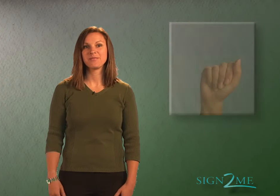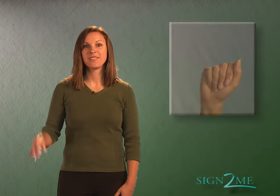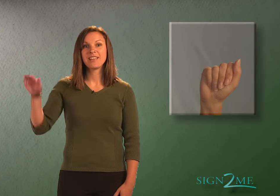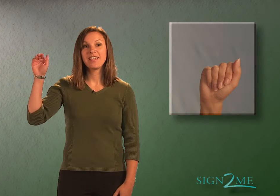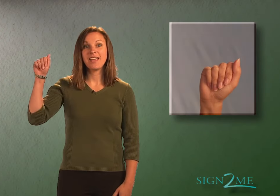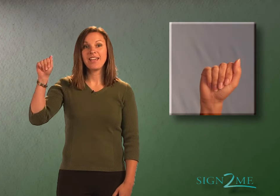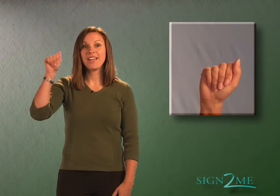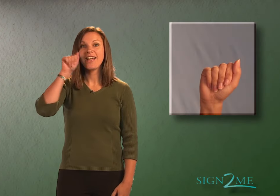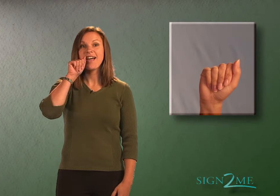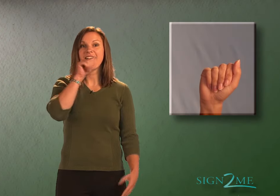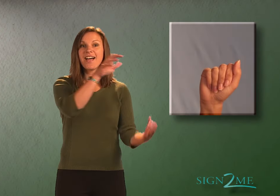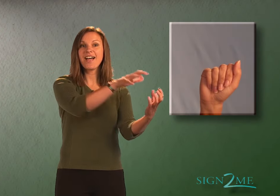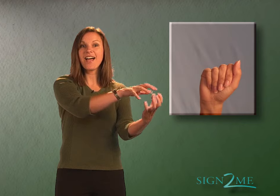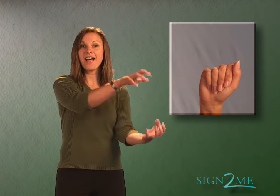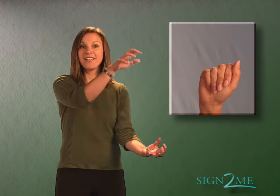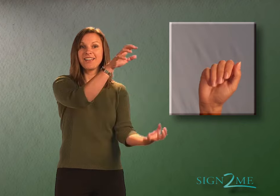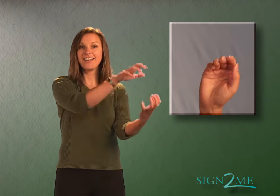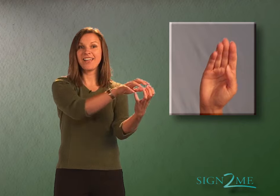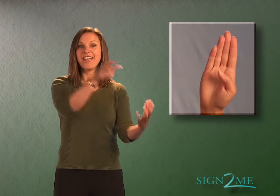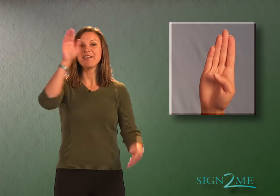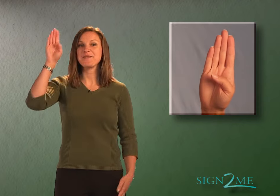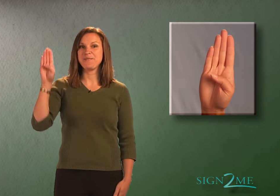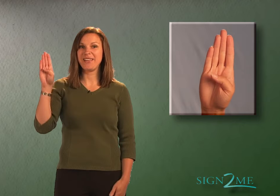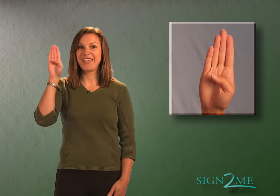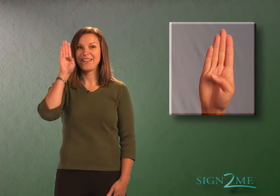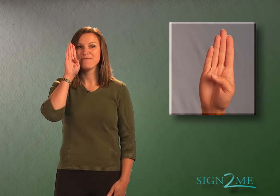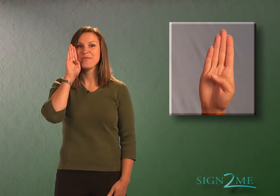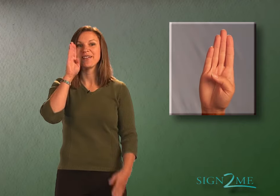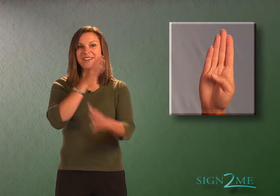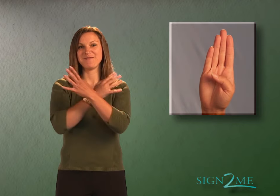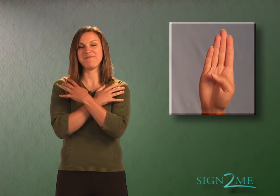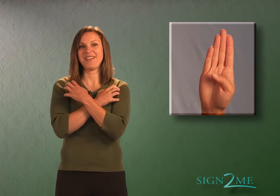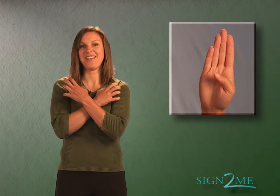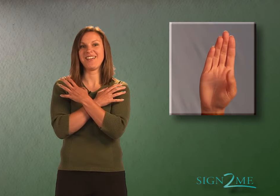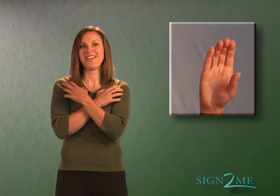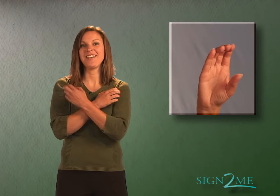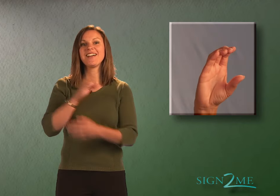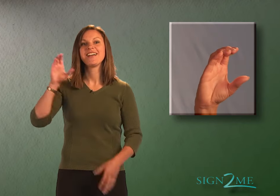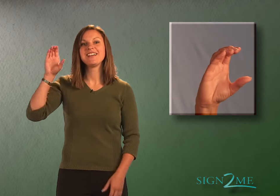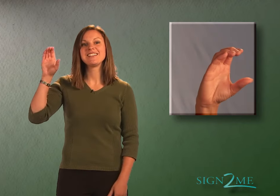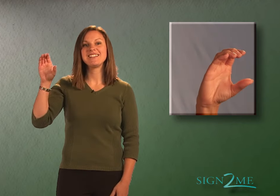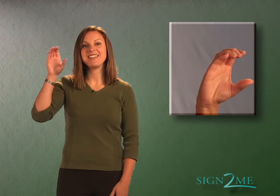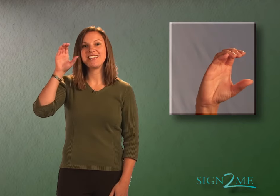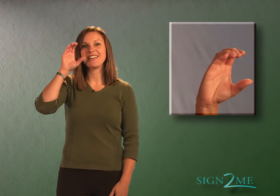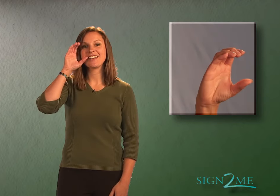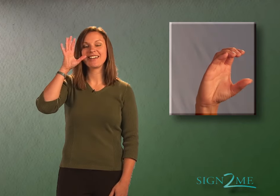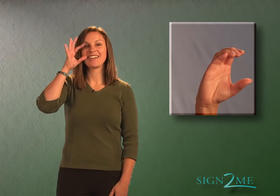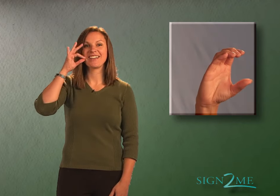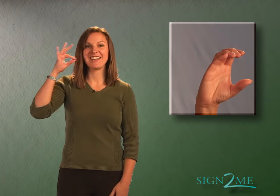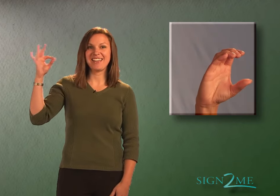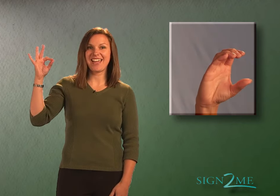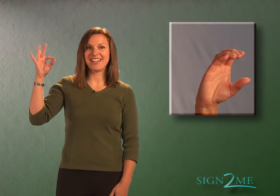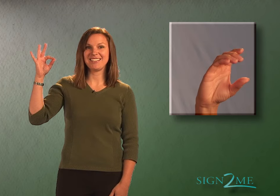A. Alligator B. Bear C. Cat